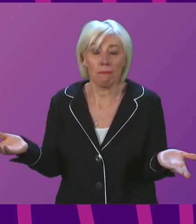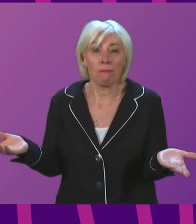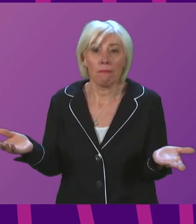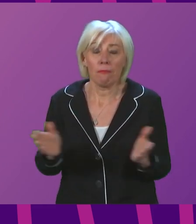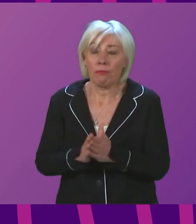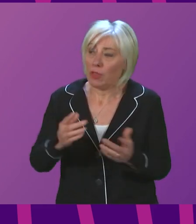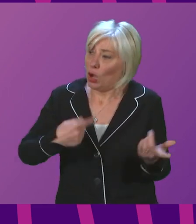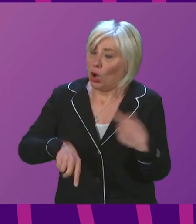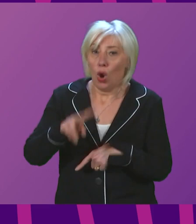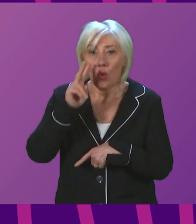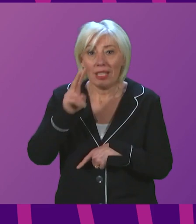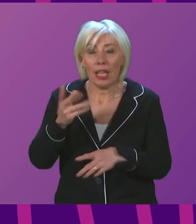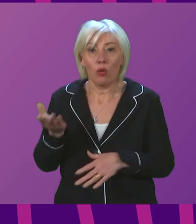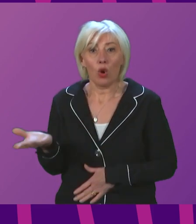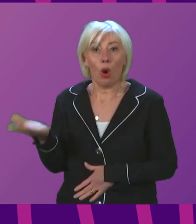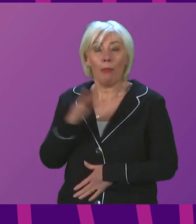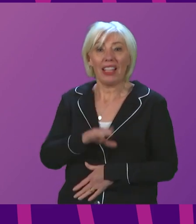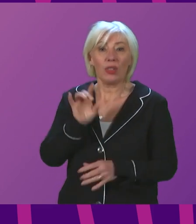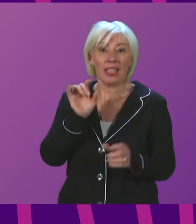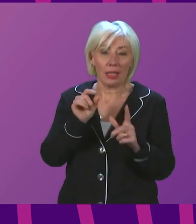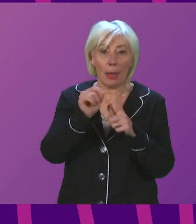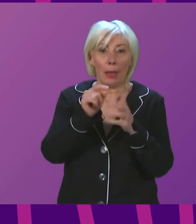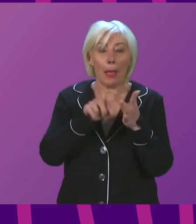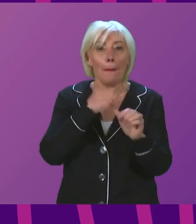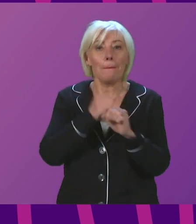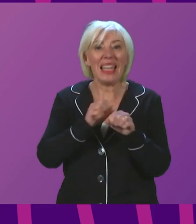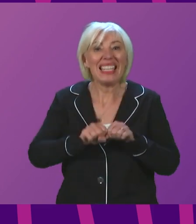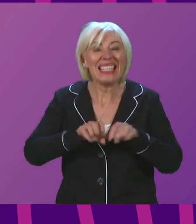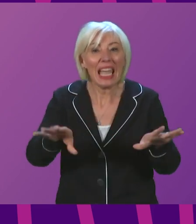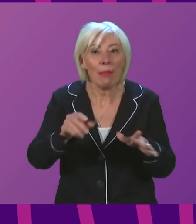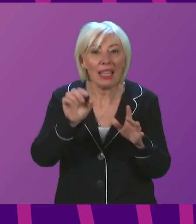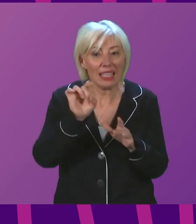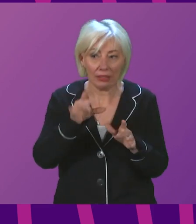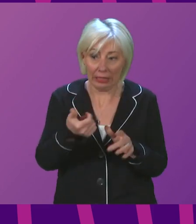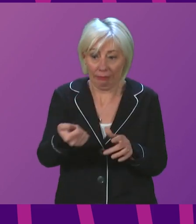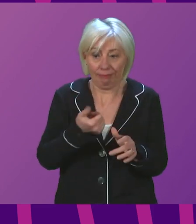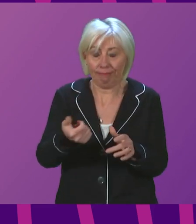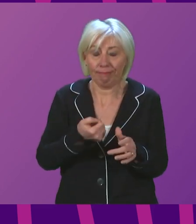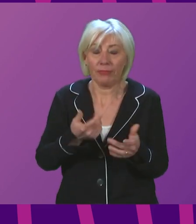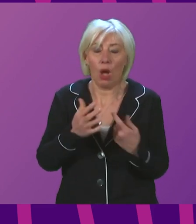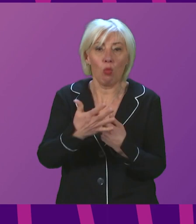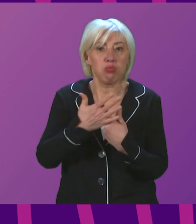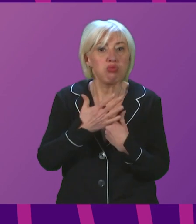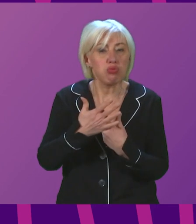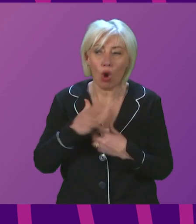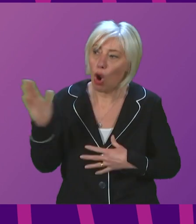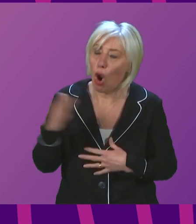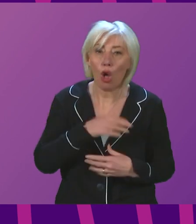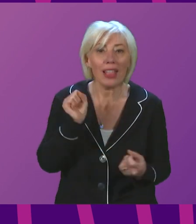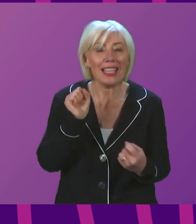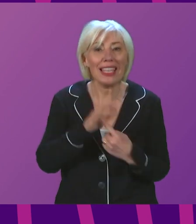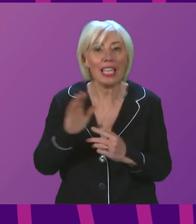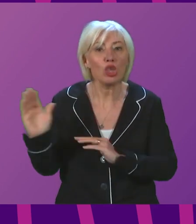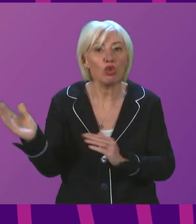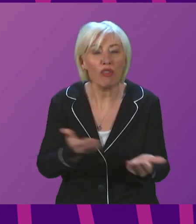Presiding Officer, we are seeing a return to the pandemic that we first experienced last year, which puts so much pressure on so many of our key sectors